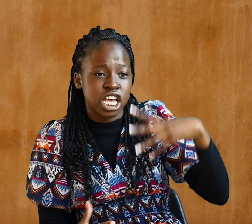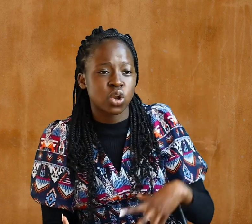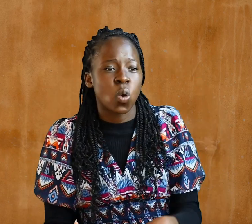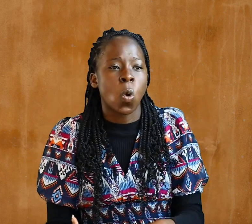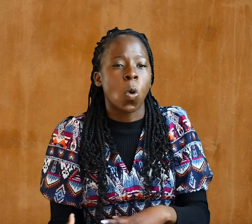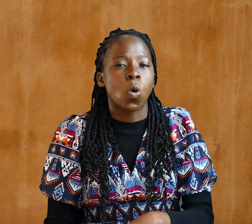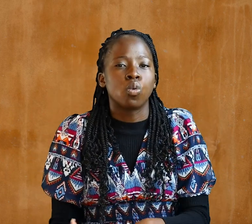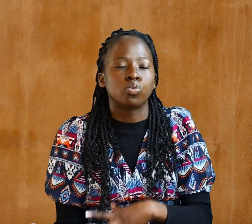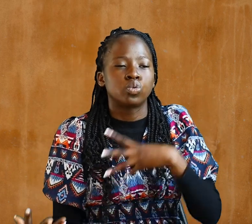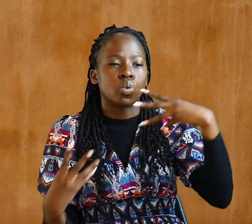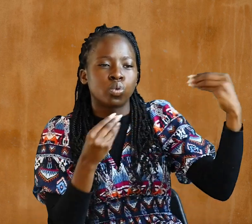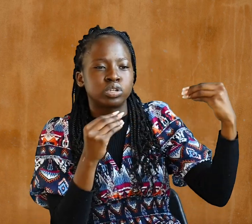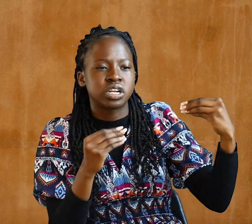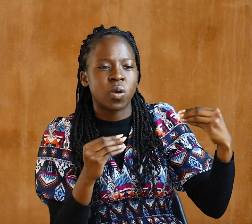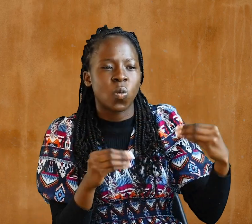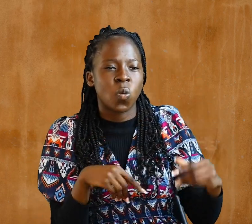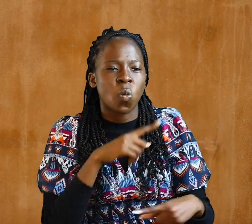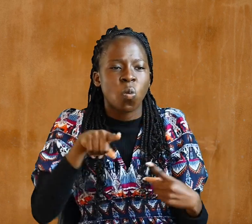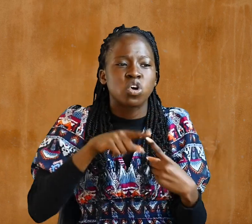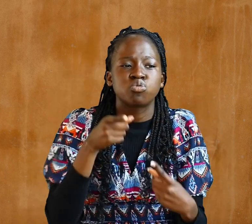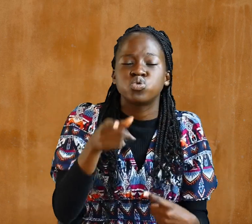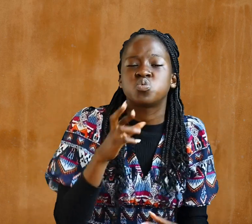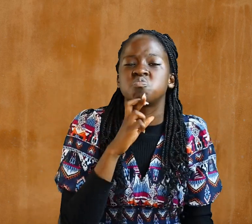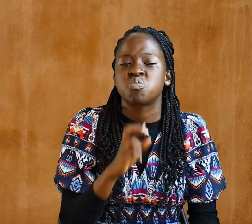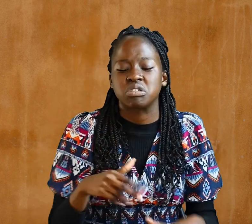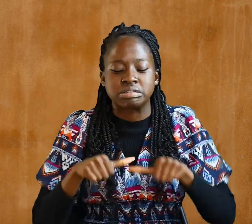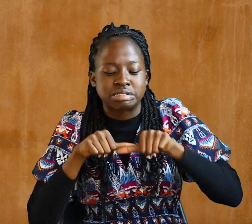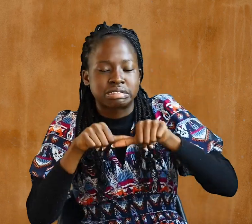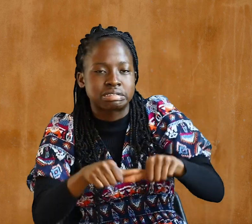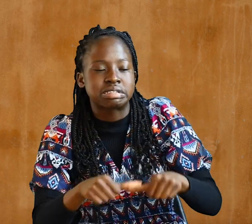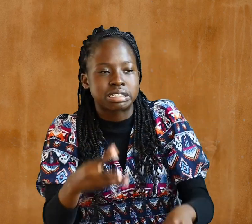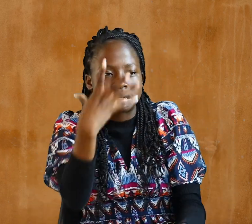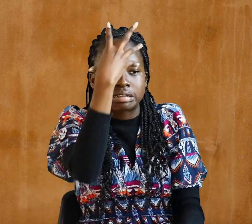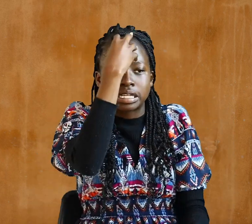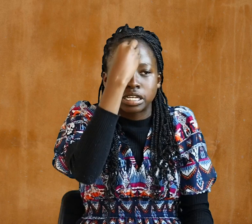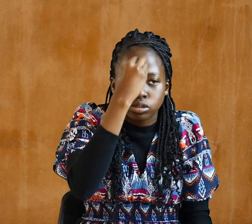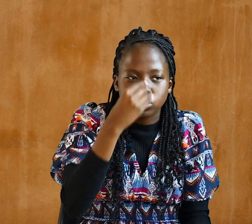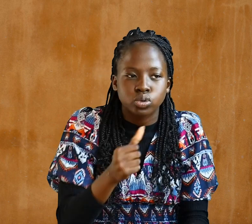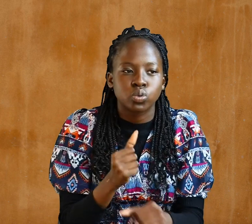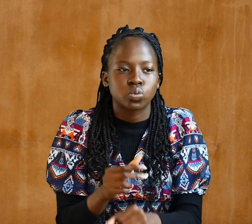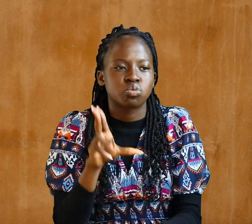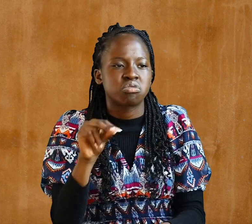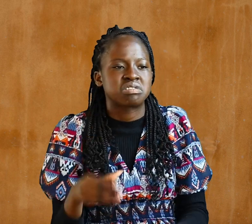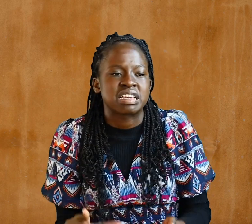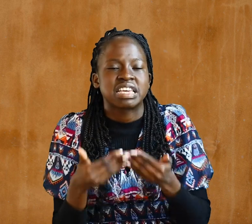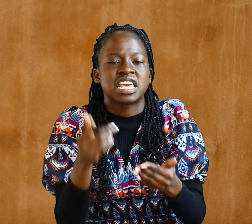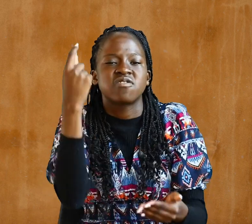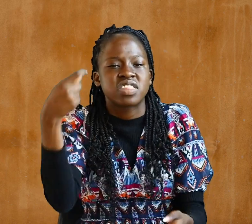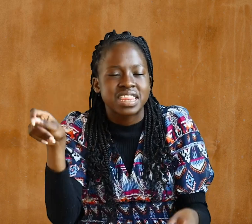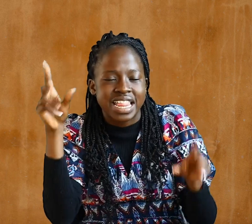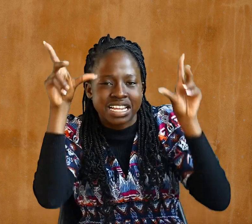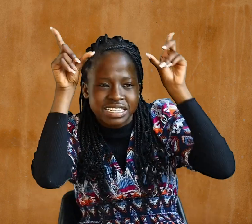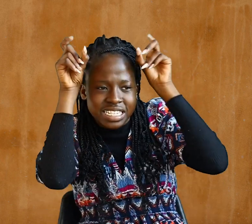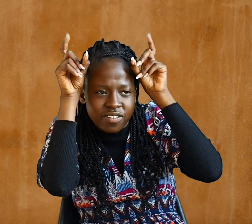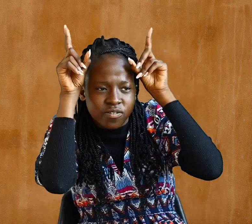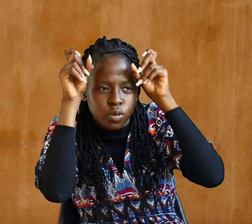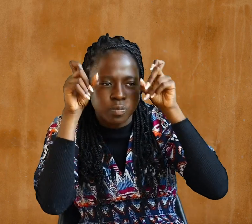And do not give the devil a foothold Anyone who has been